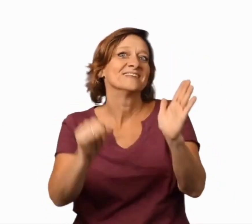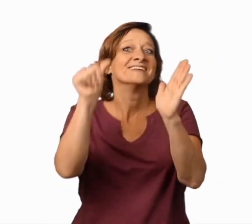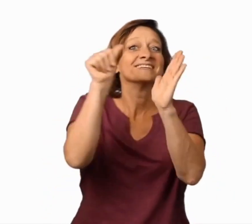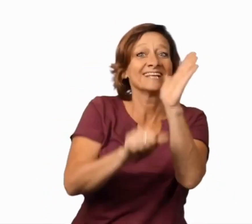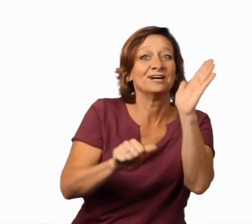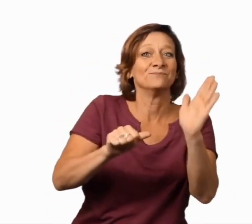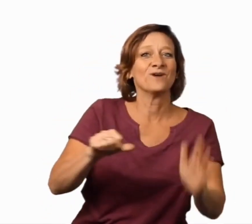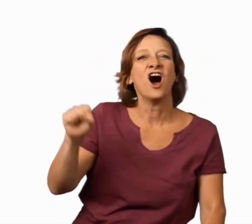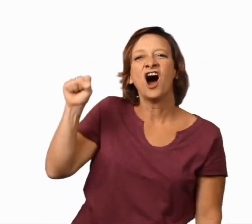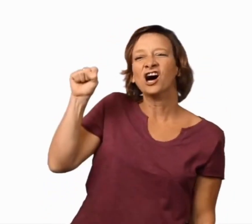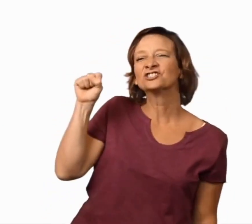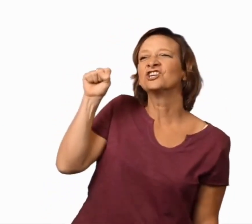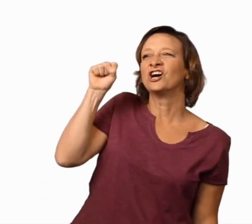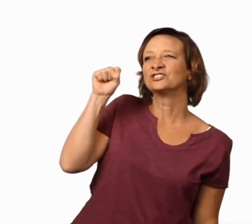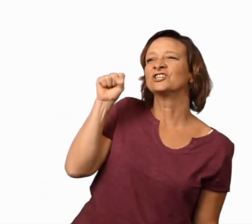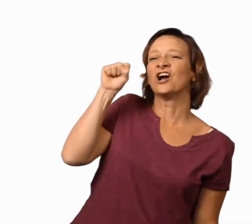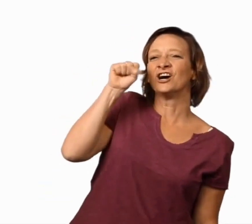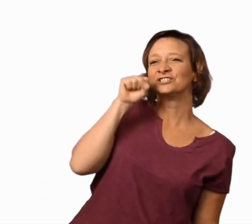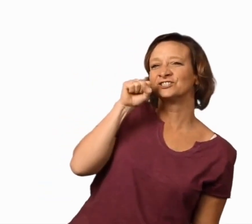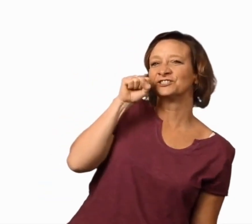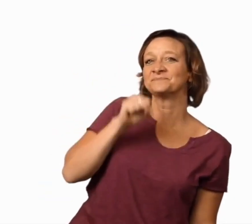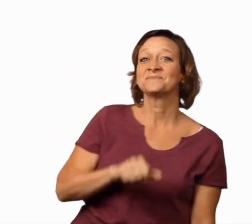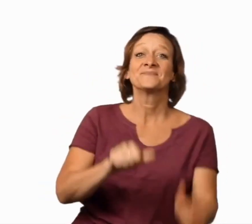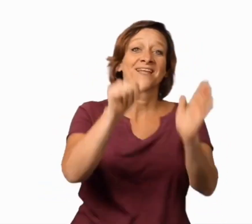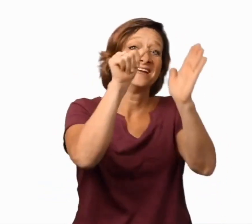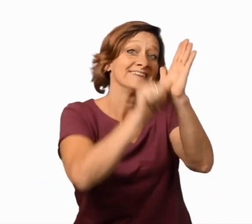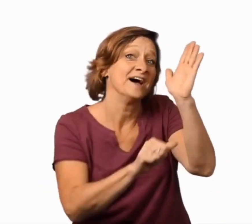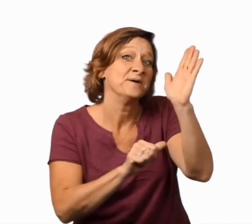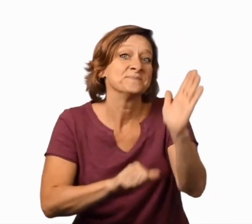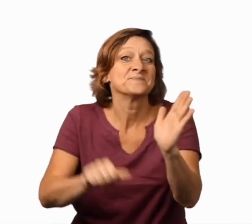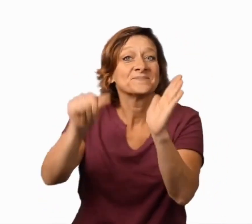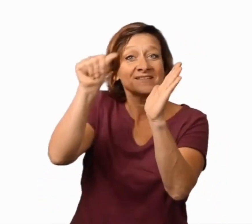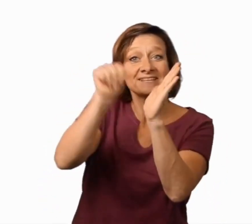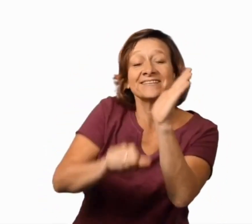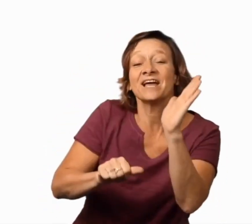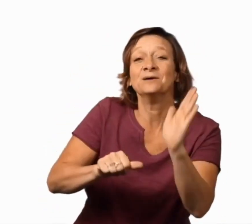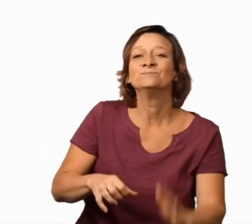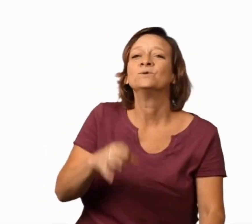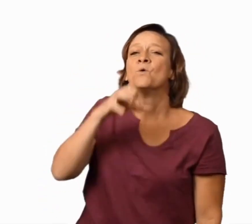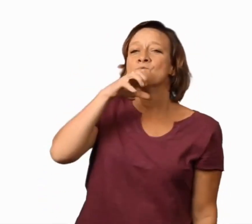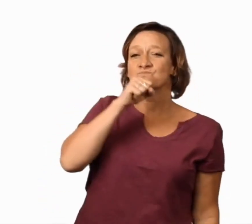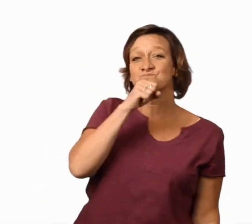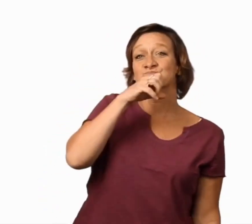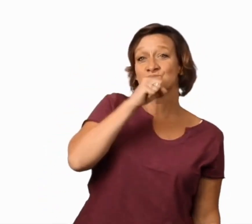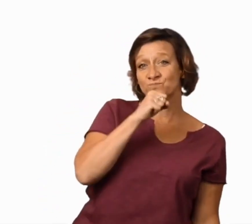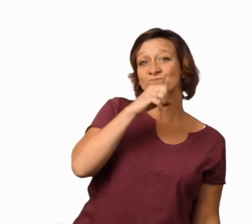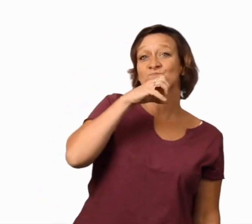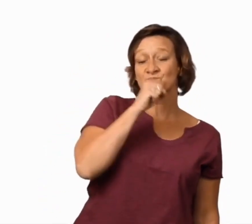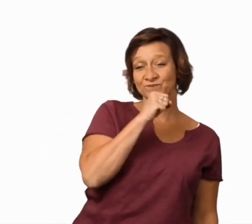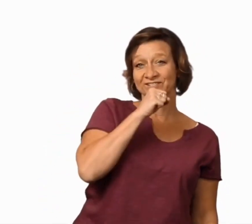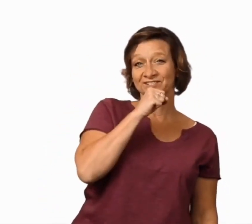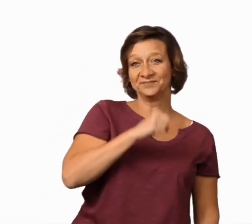crunch crunch crunch carrot carrot orange orange orange